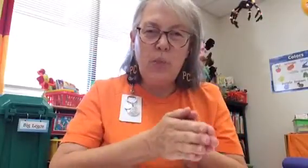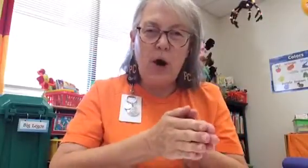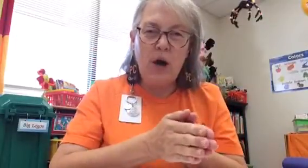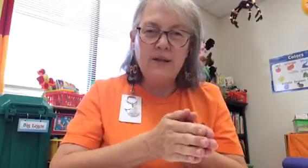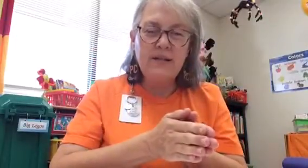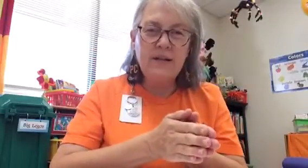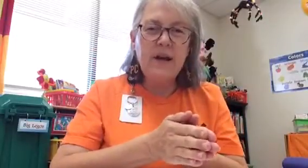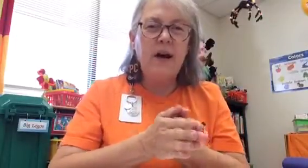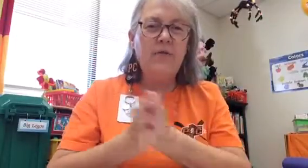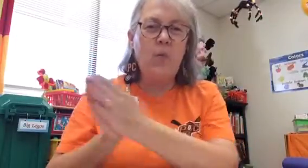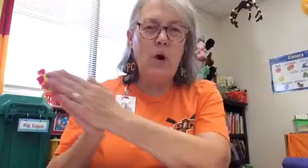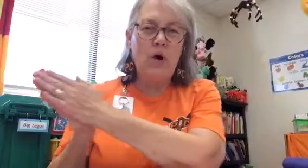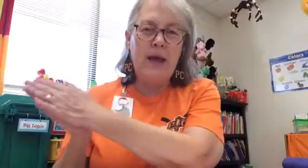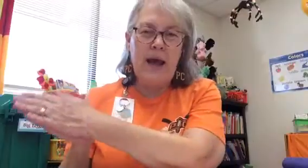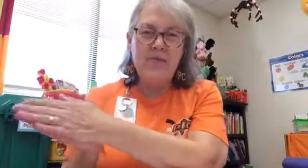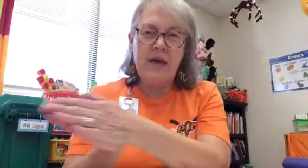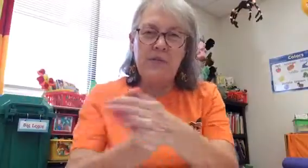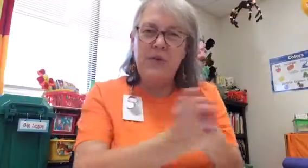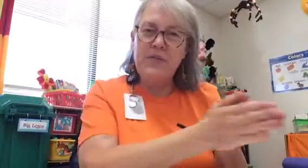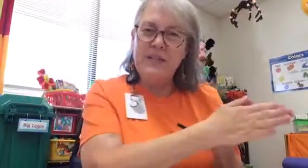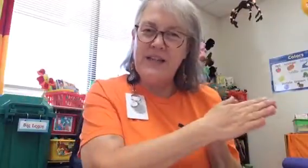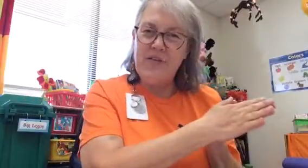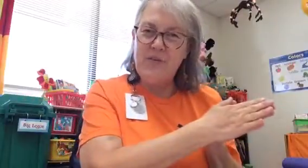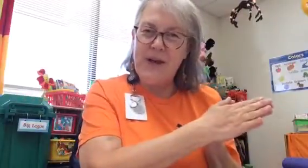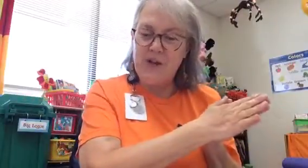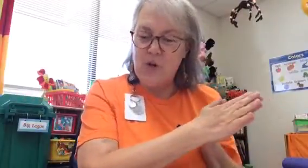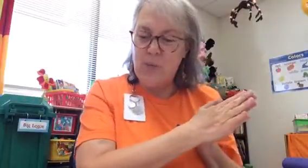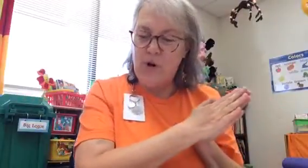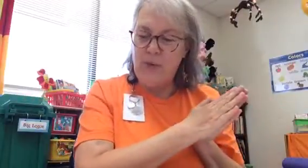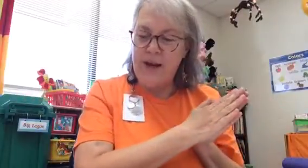parts of a word and then put them together to make a new word. Ready?